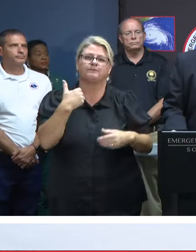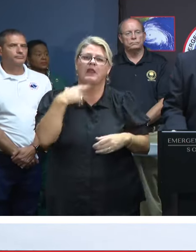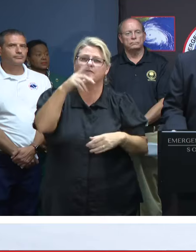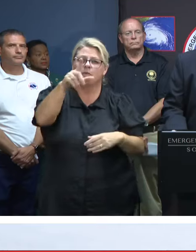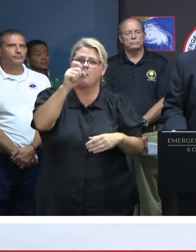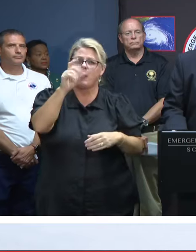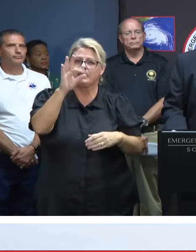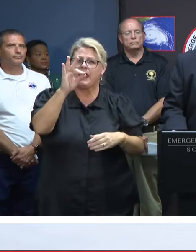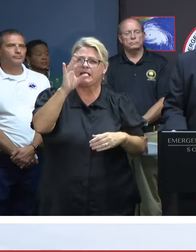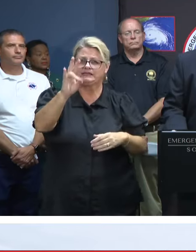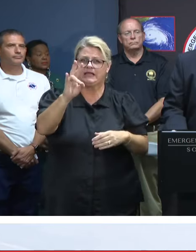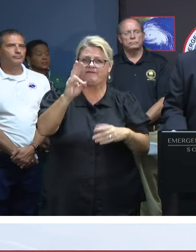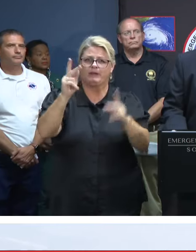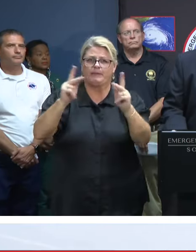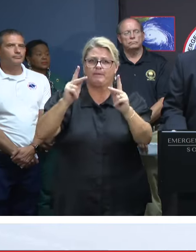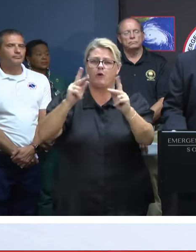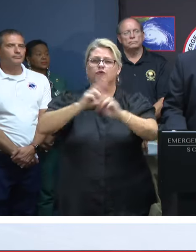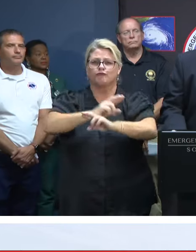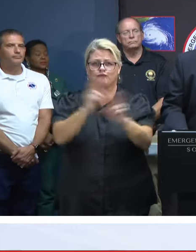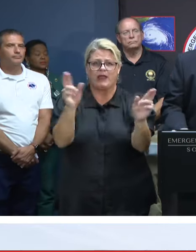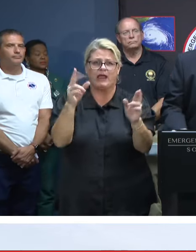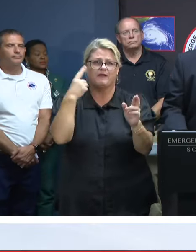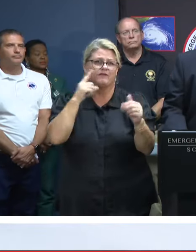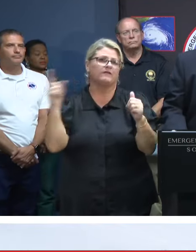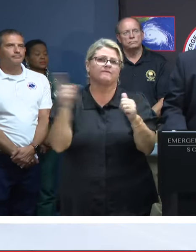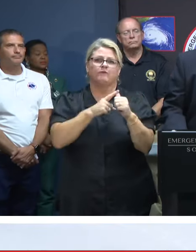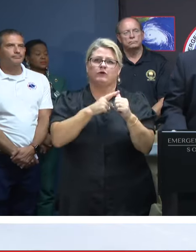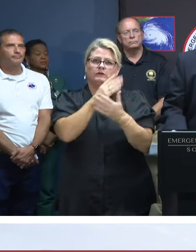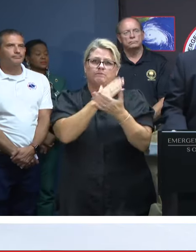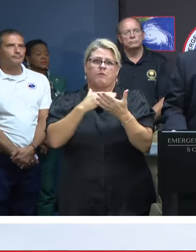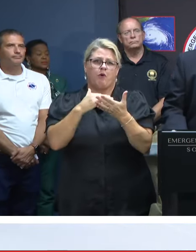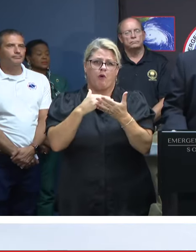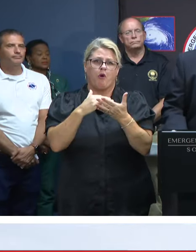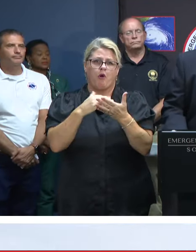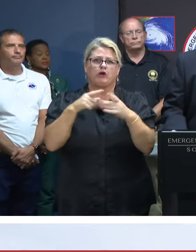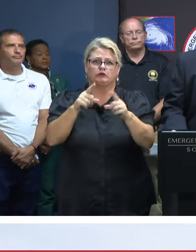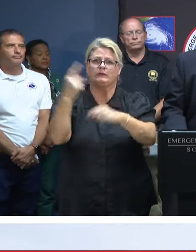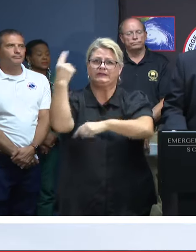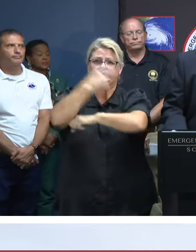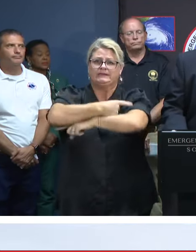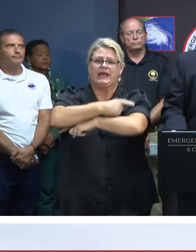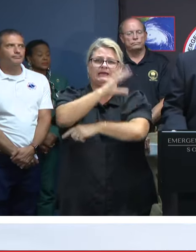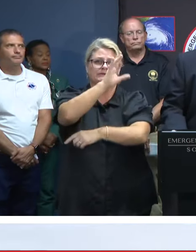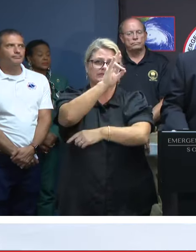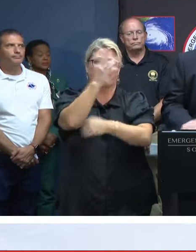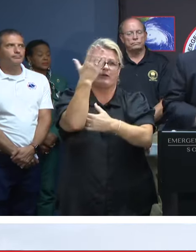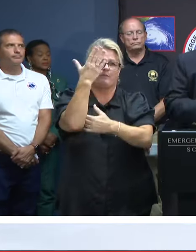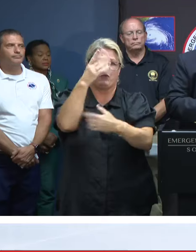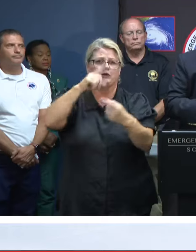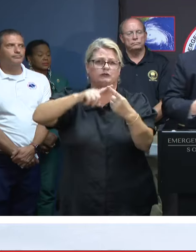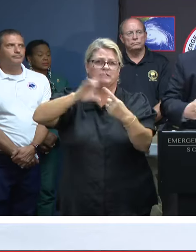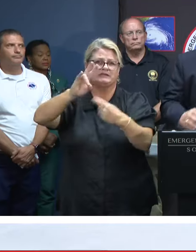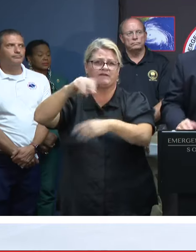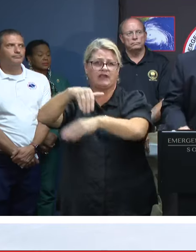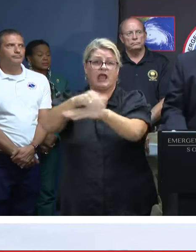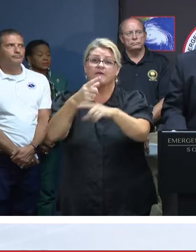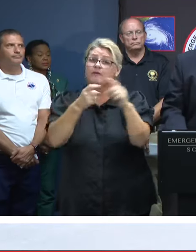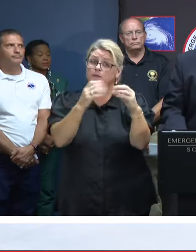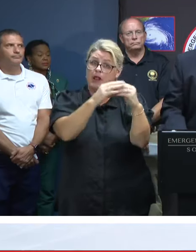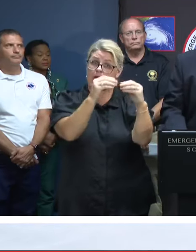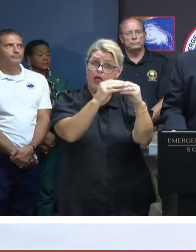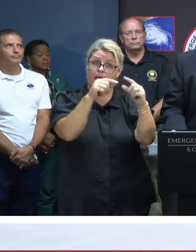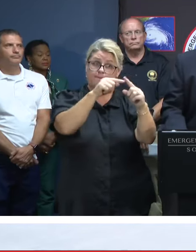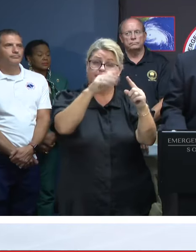personnel deployed for our first operational period during the day shift, 7 a.m. to 7 p.m. And again, that's from the Midlands to the coast.